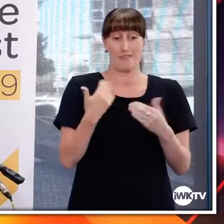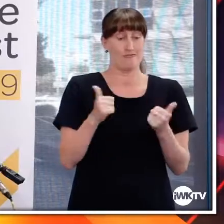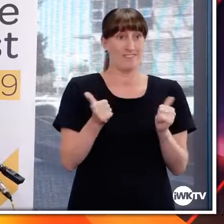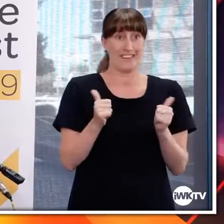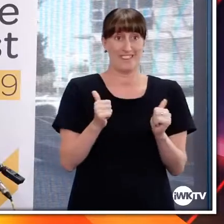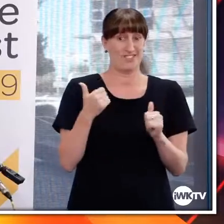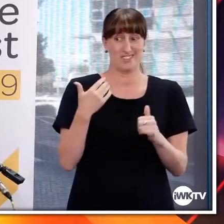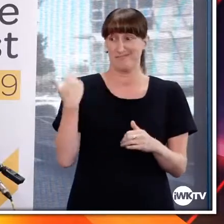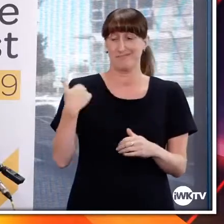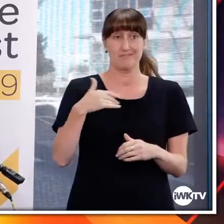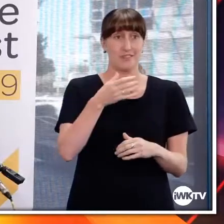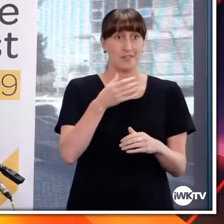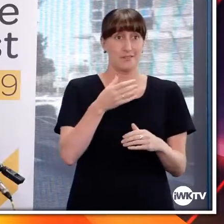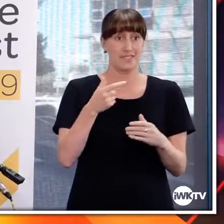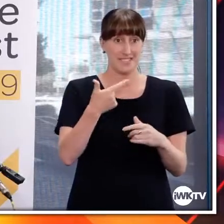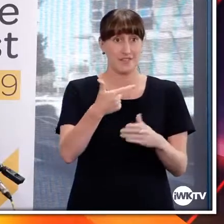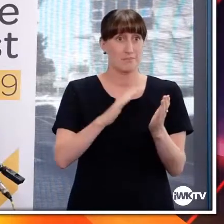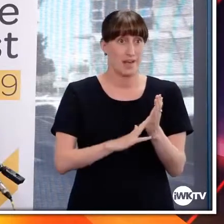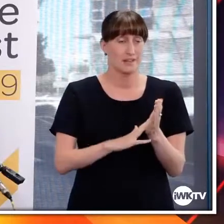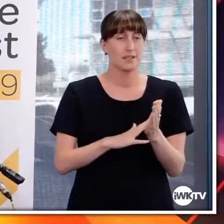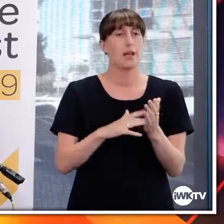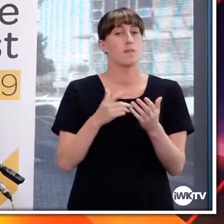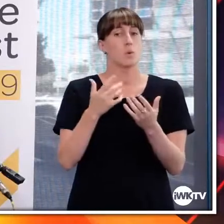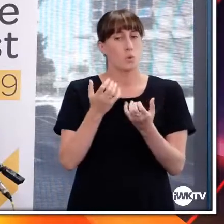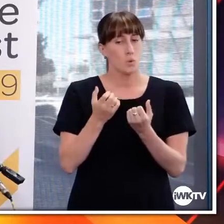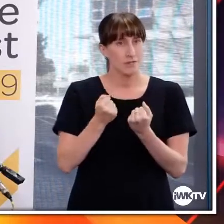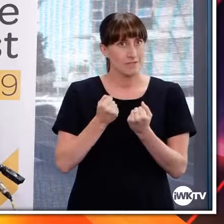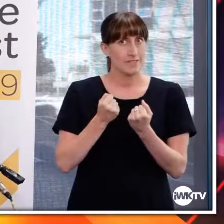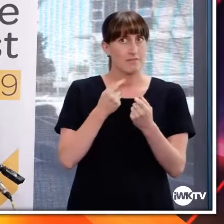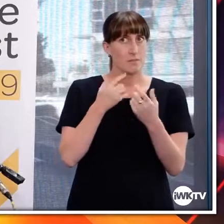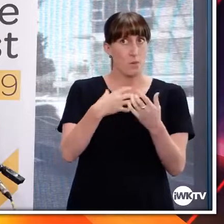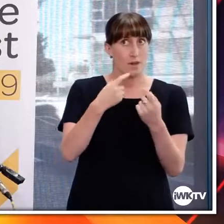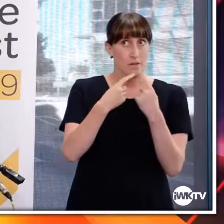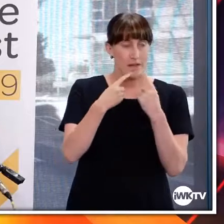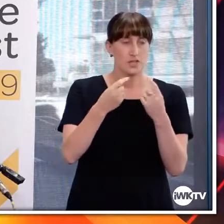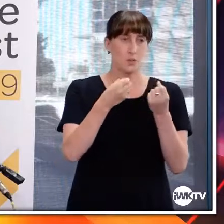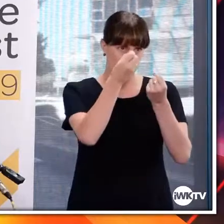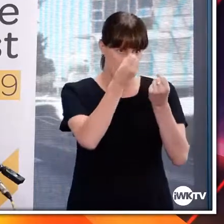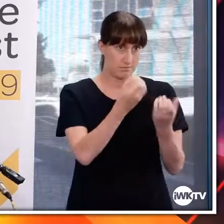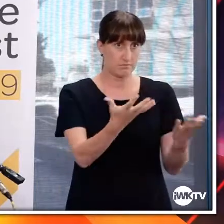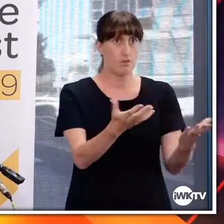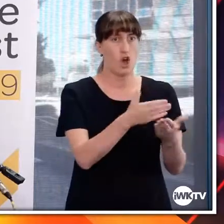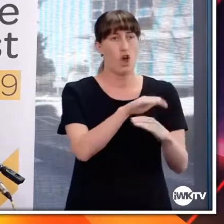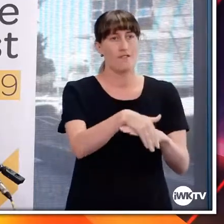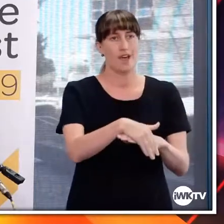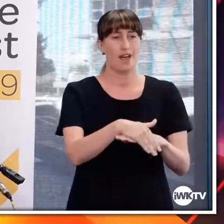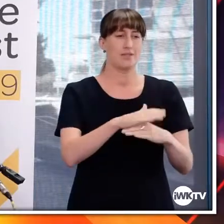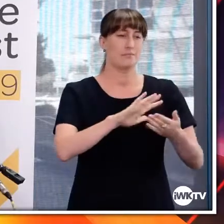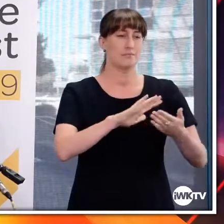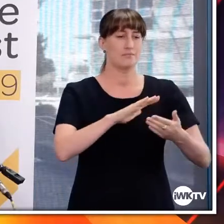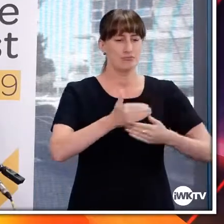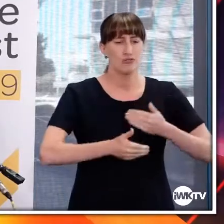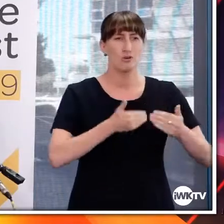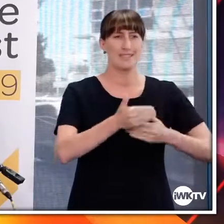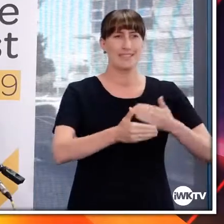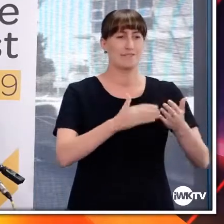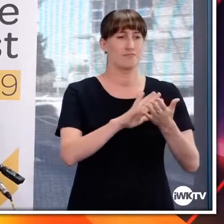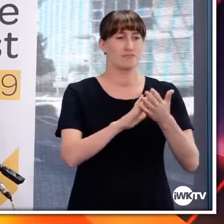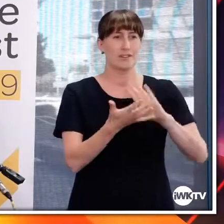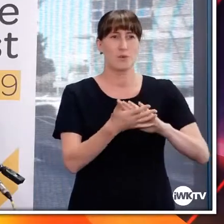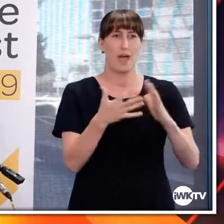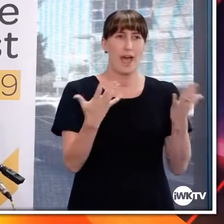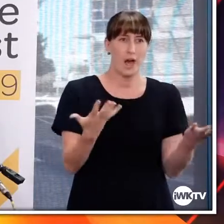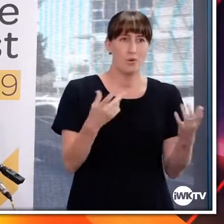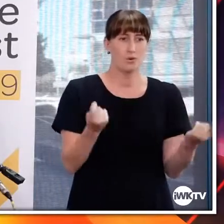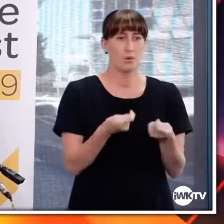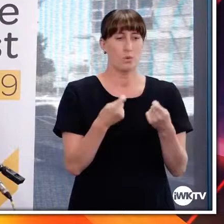provide more information. Once we're closer to the date about that whole logistics process of how we're going to be confident we not only have the vaccine